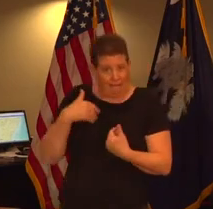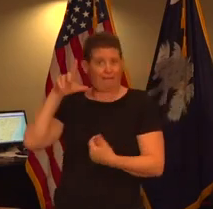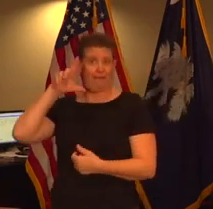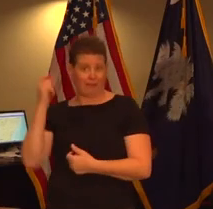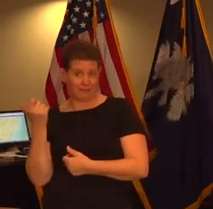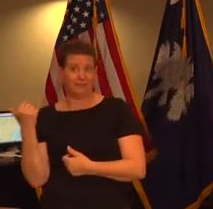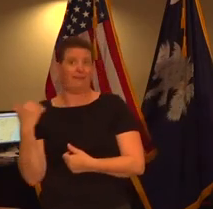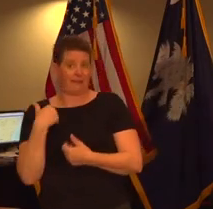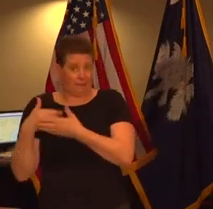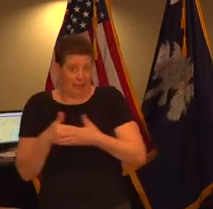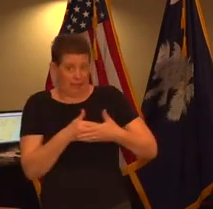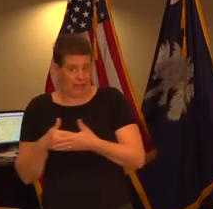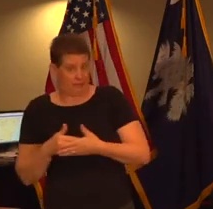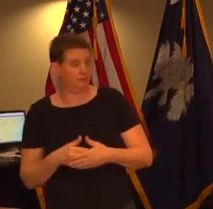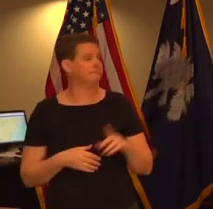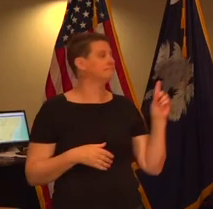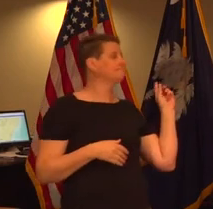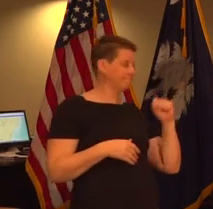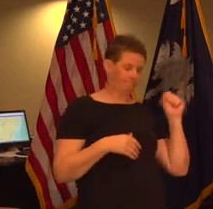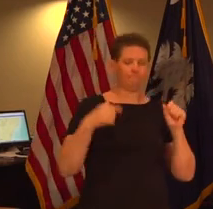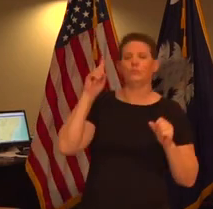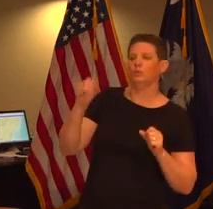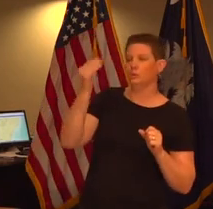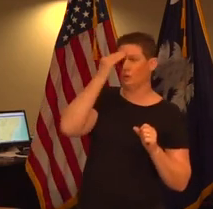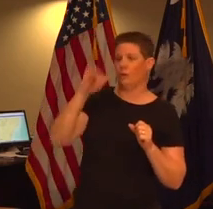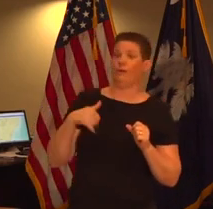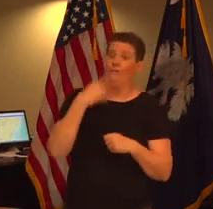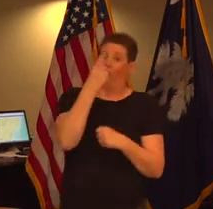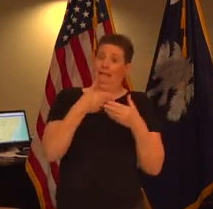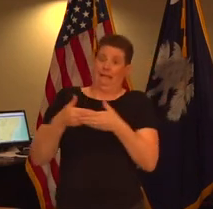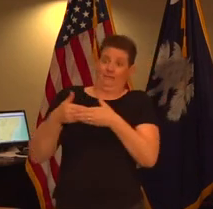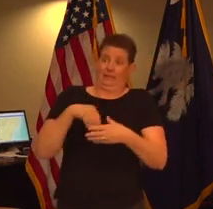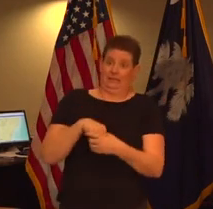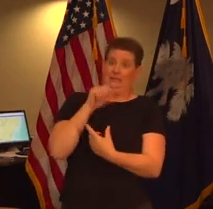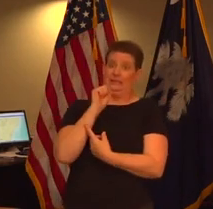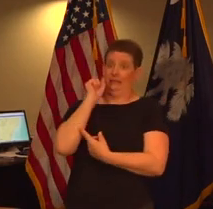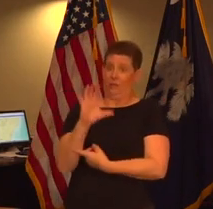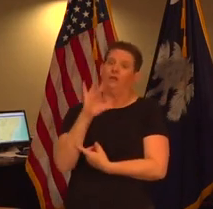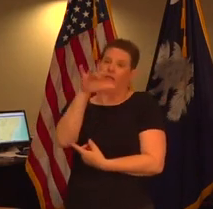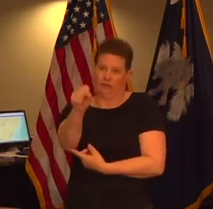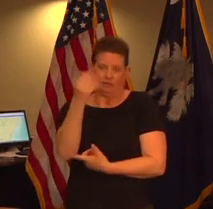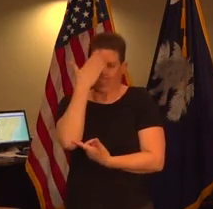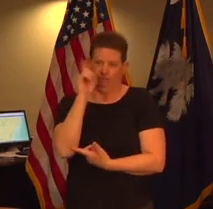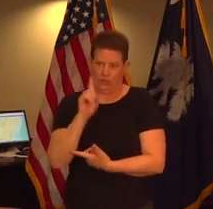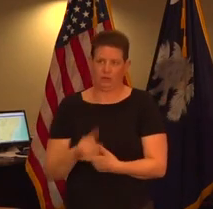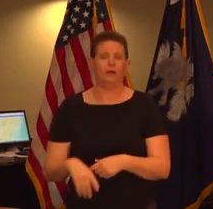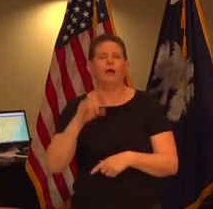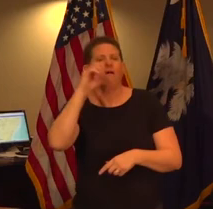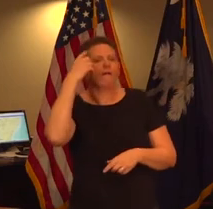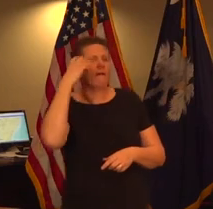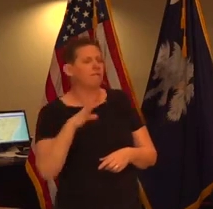confirmed that um that an infant has tested positive in south carolina and also a question real quickly for the governor